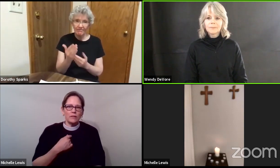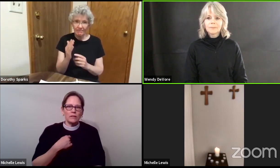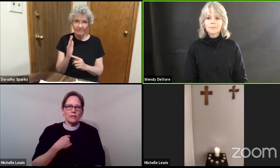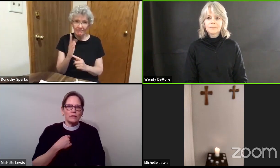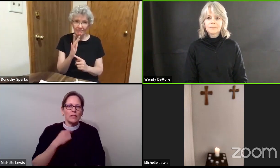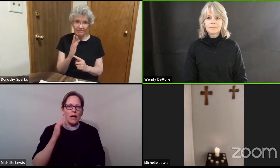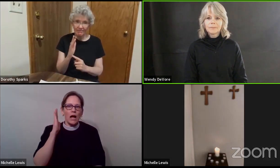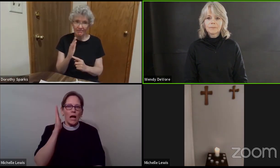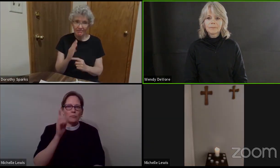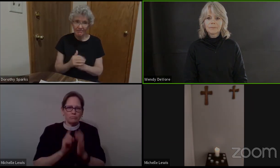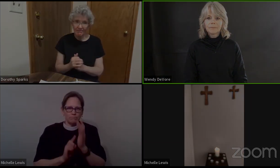boiled